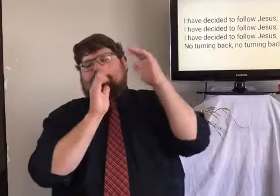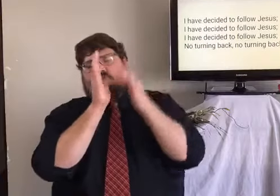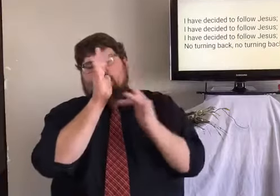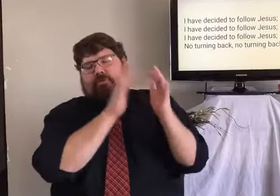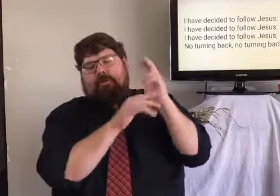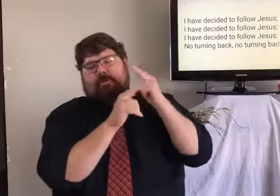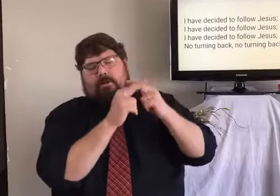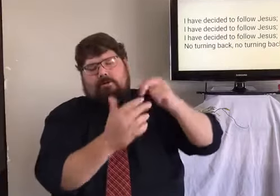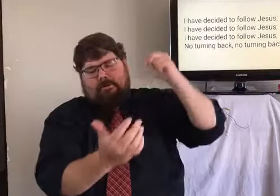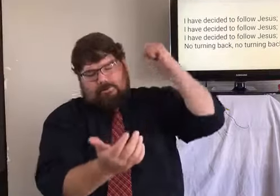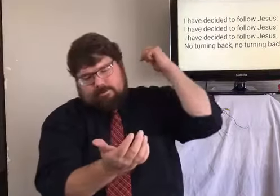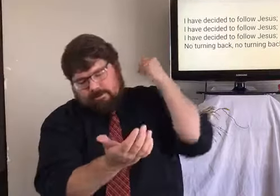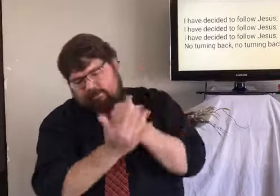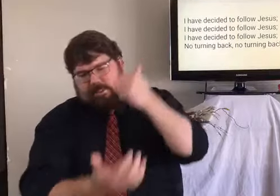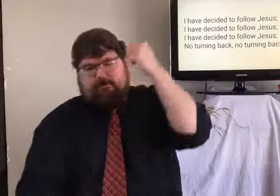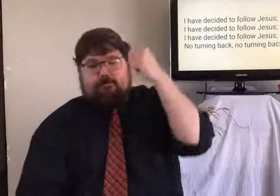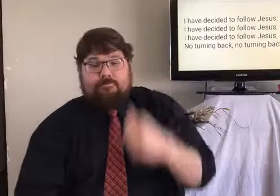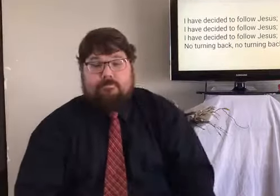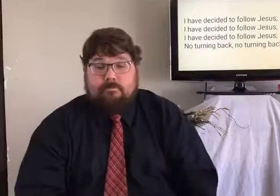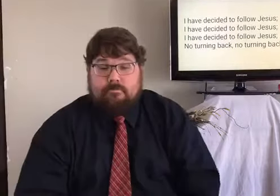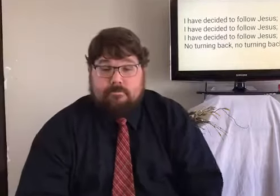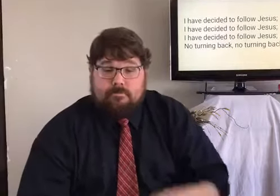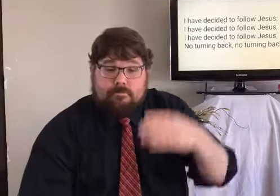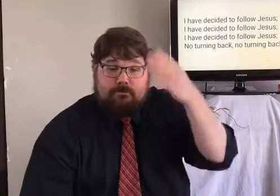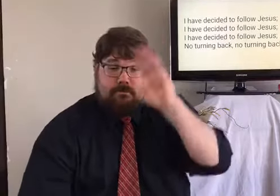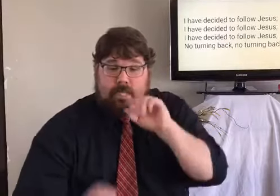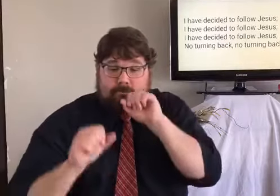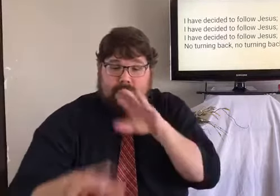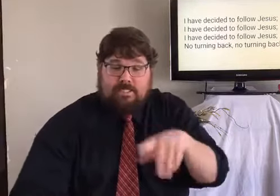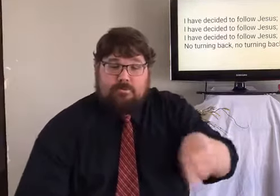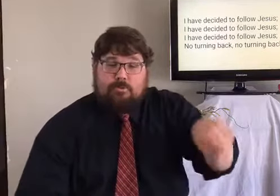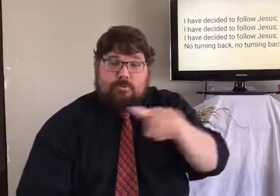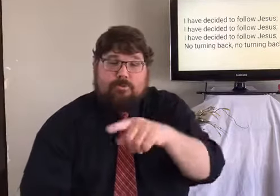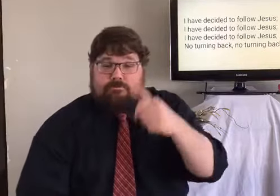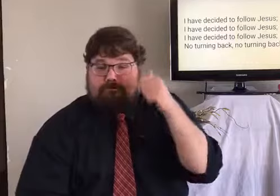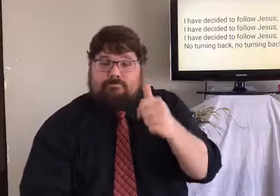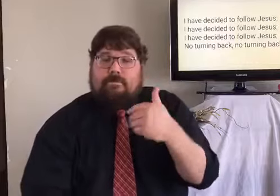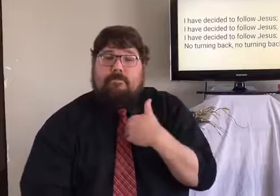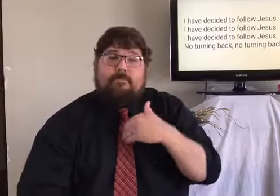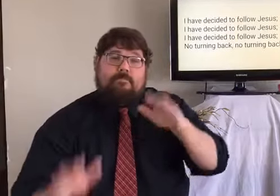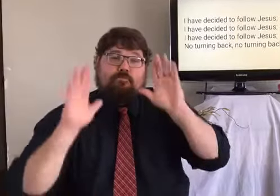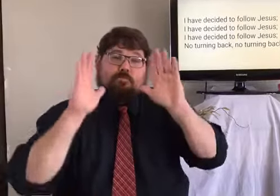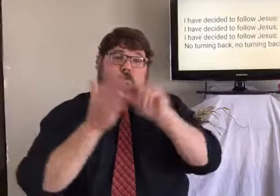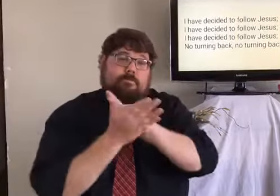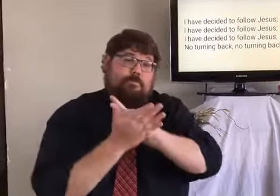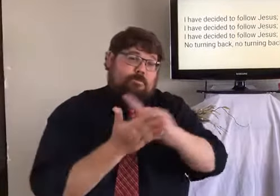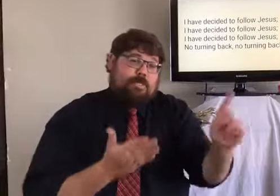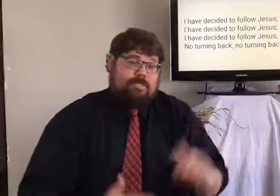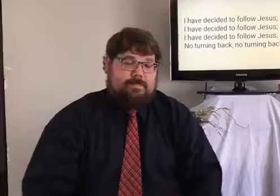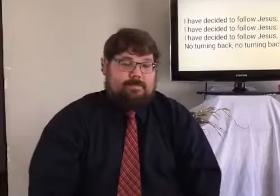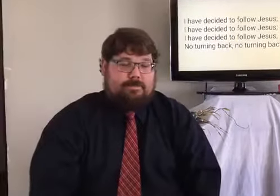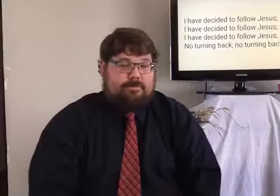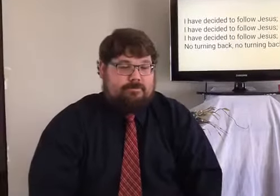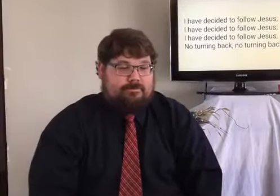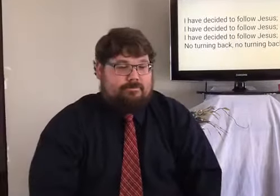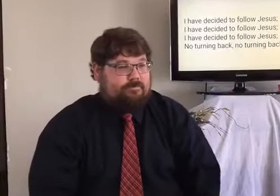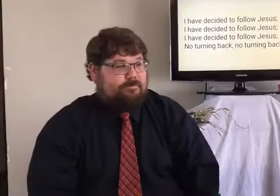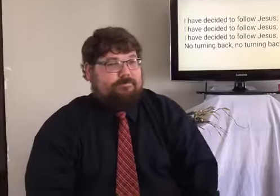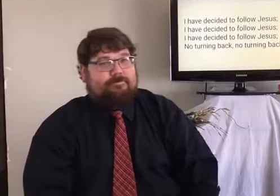blameless until your appearing in Jesus' name Amen. God bless you. God